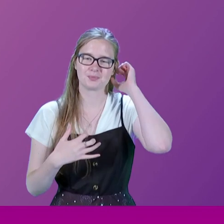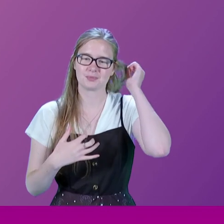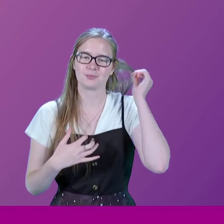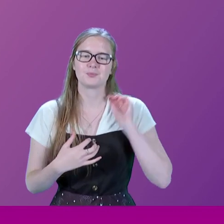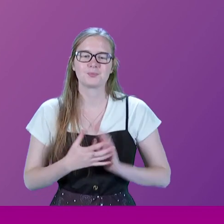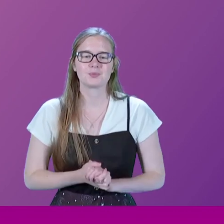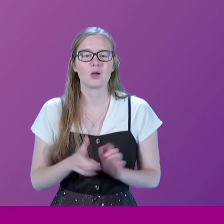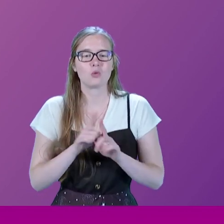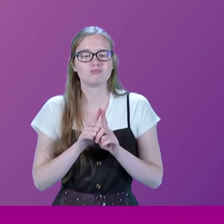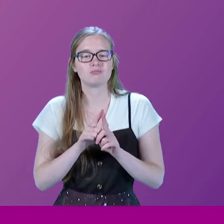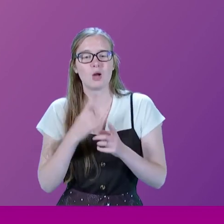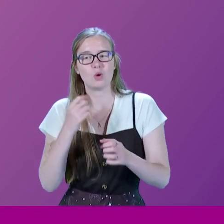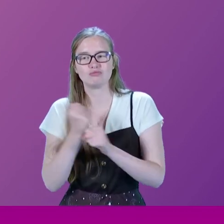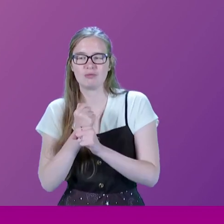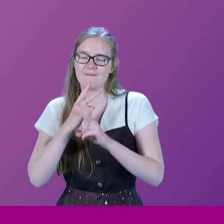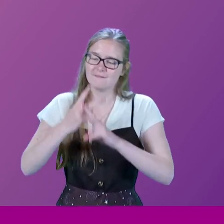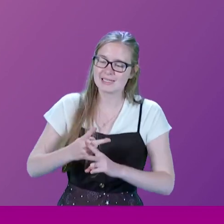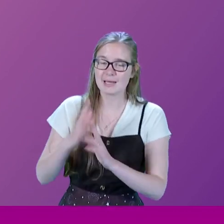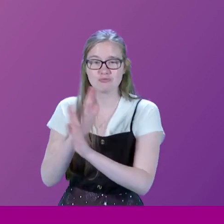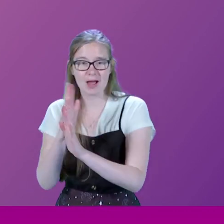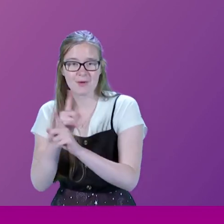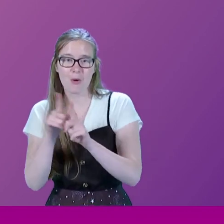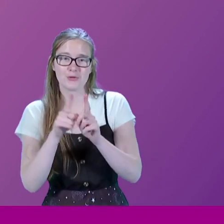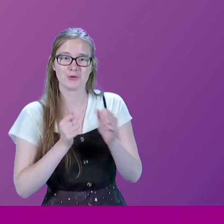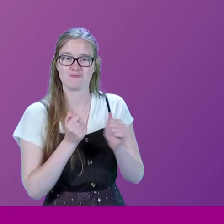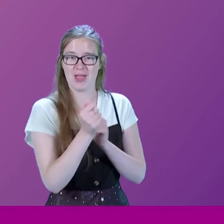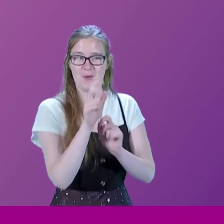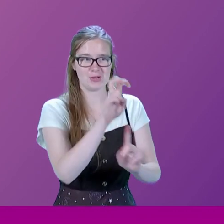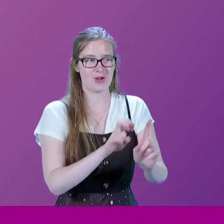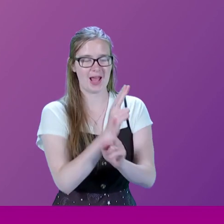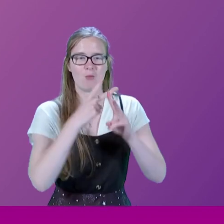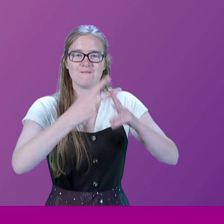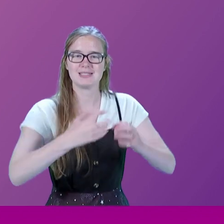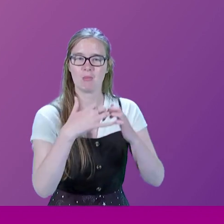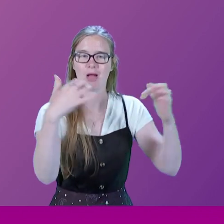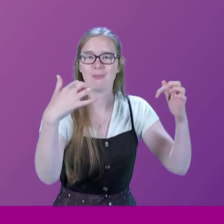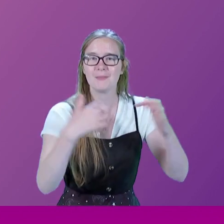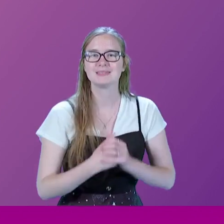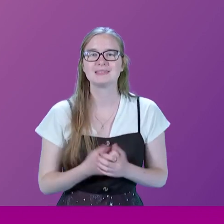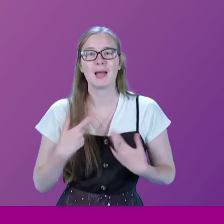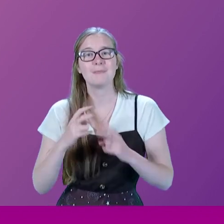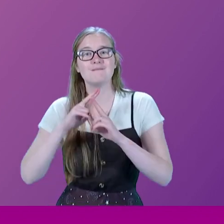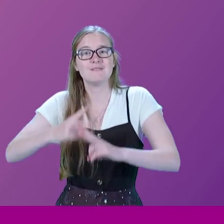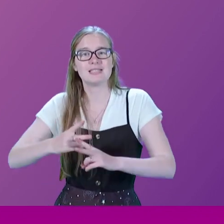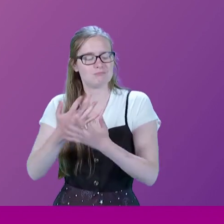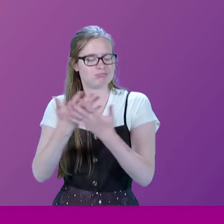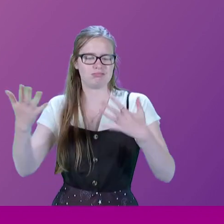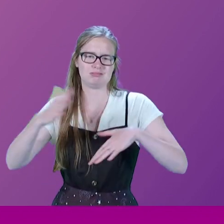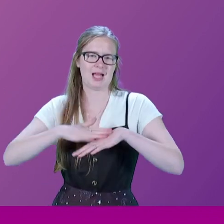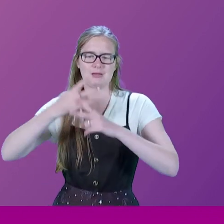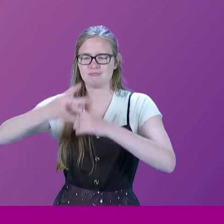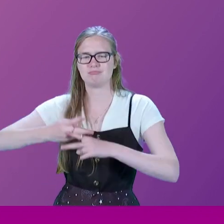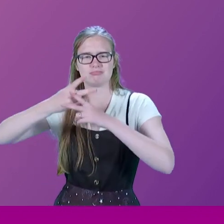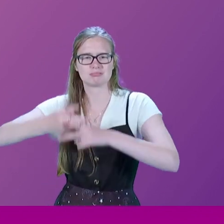I do that both privately and as part of my railway journey. And I've visited this parliament a number of times to